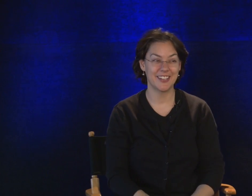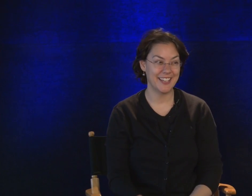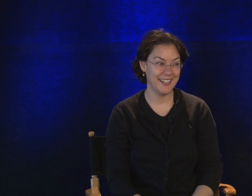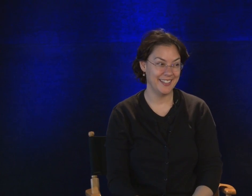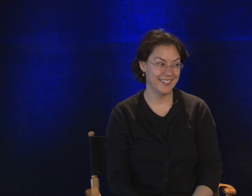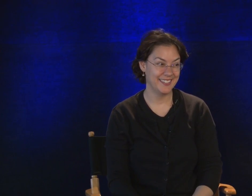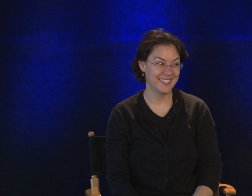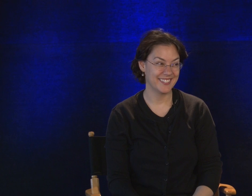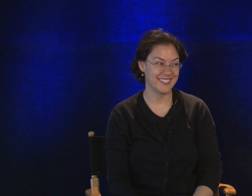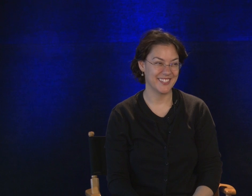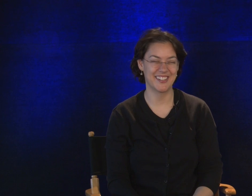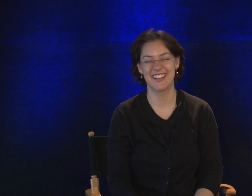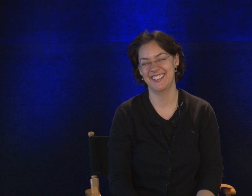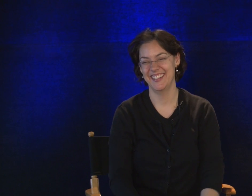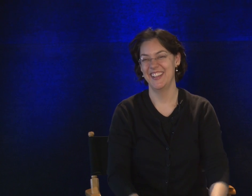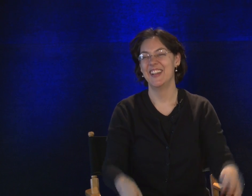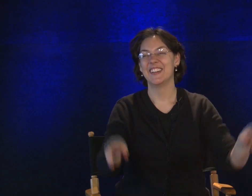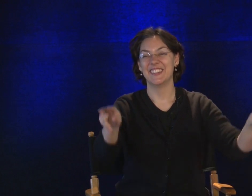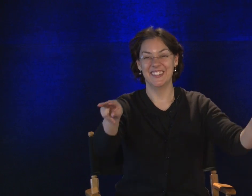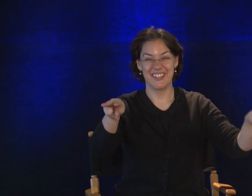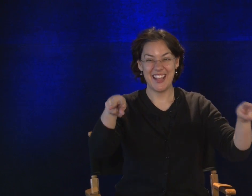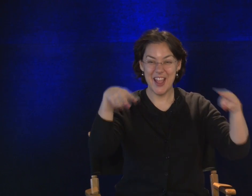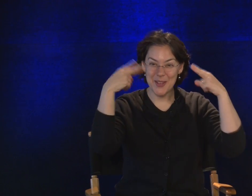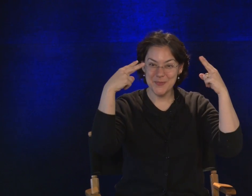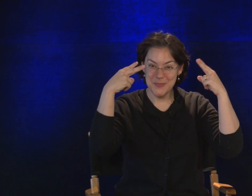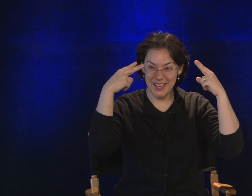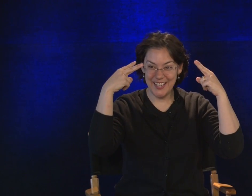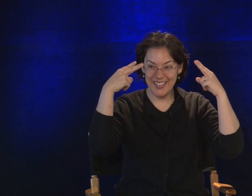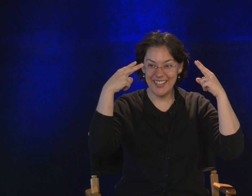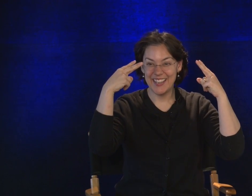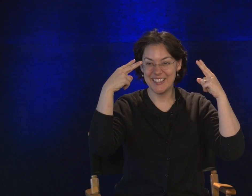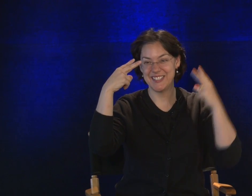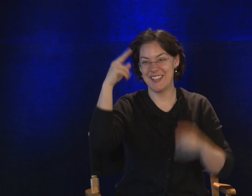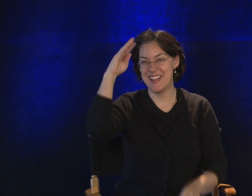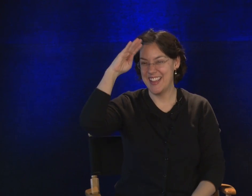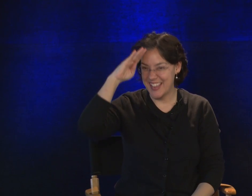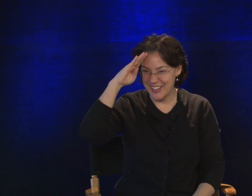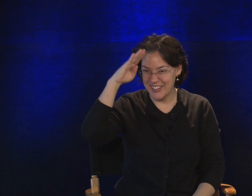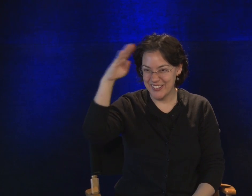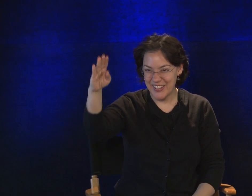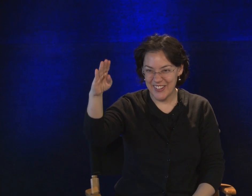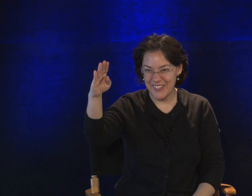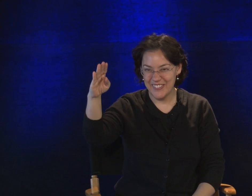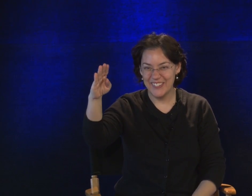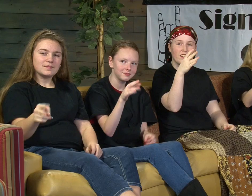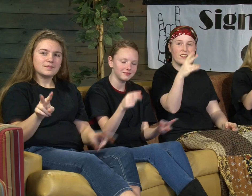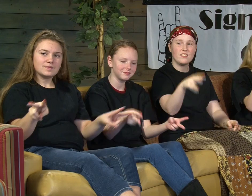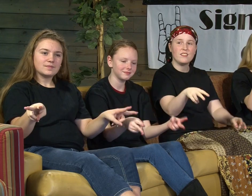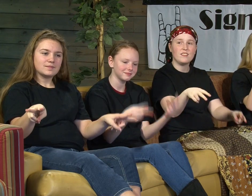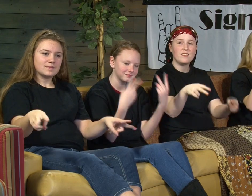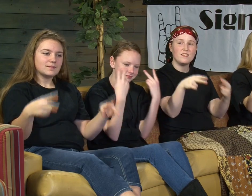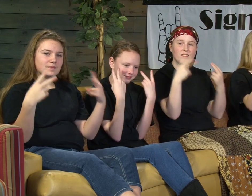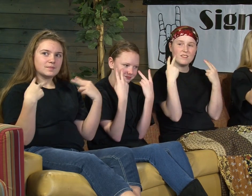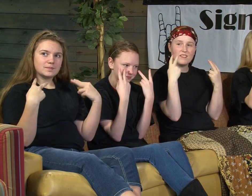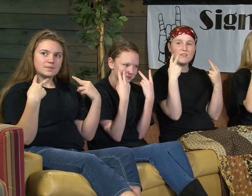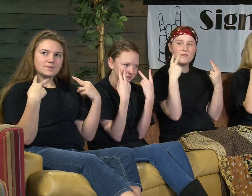ready? Alright. Look at me and say hello. Look at me